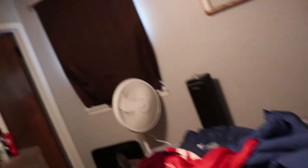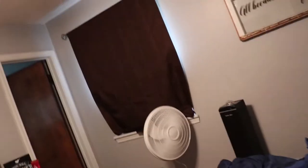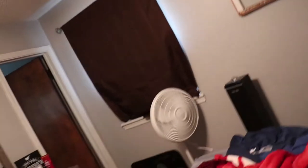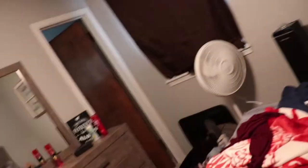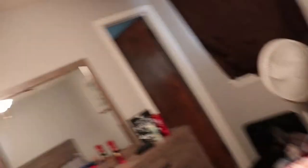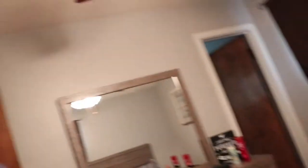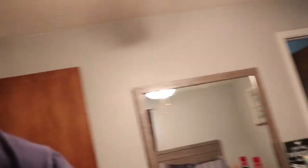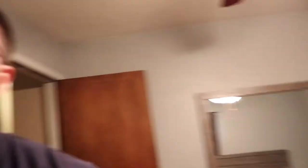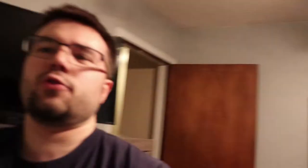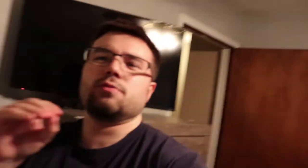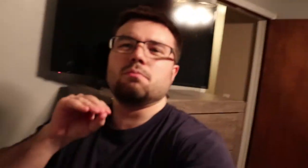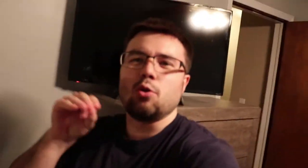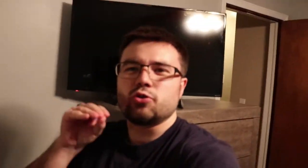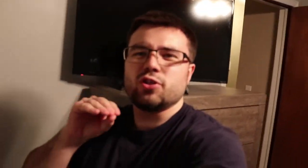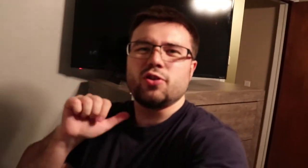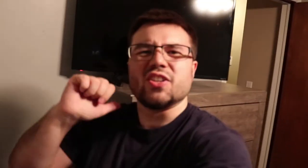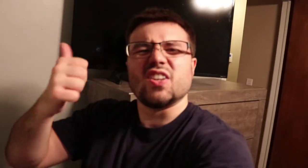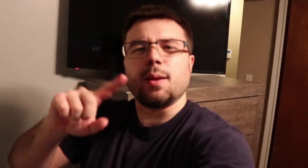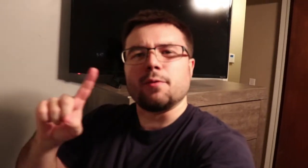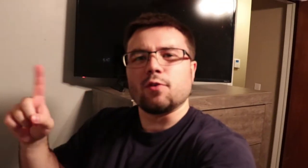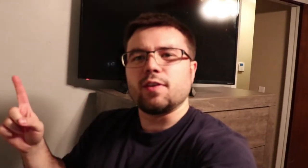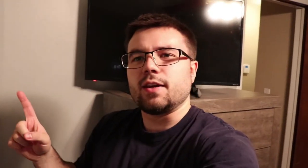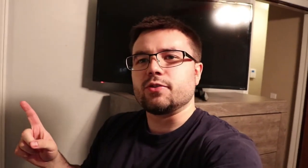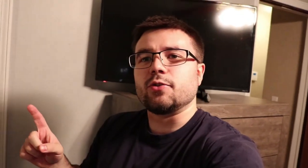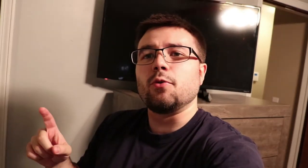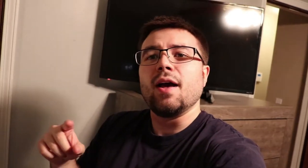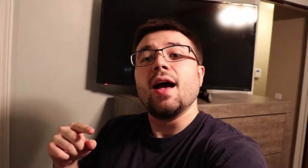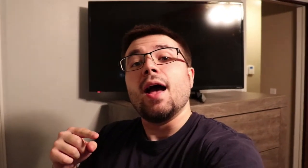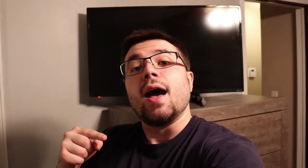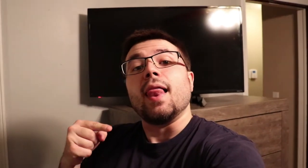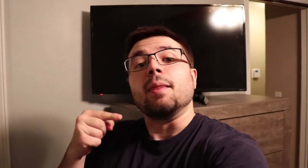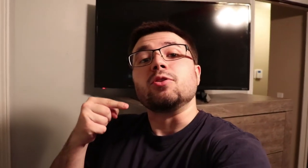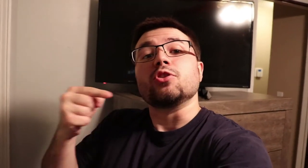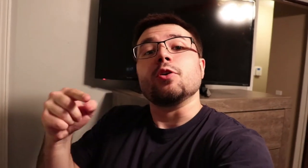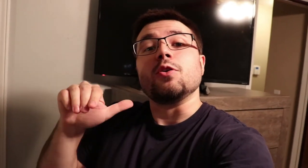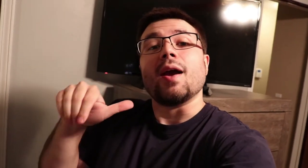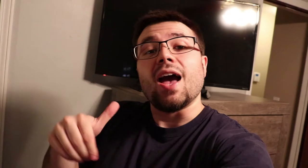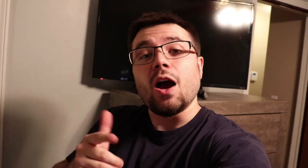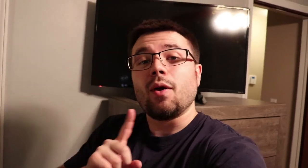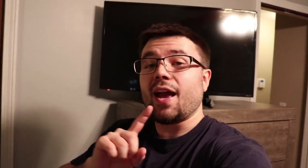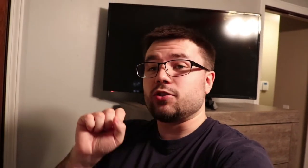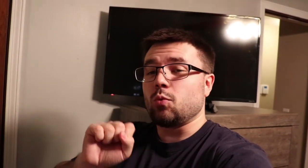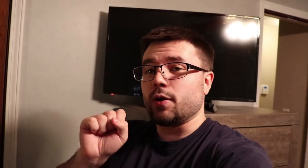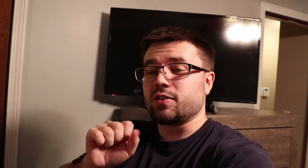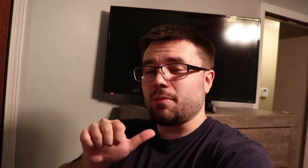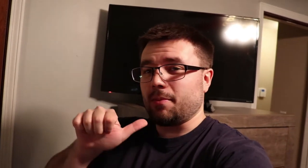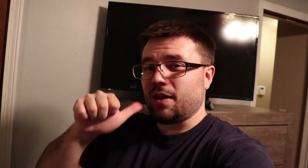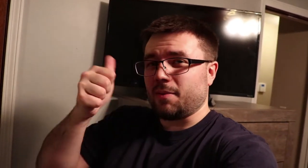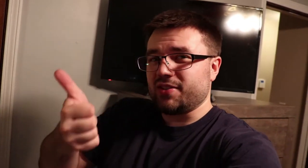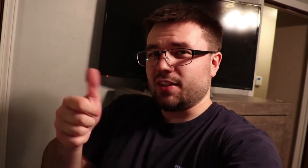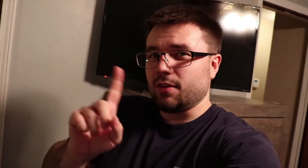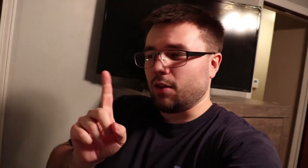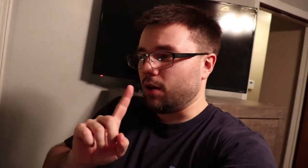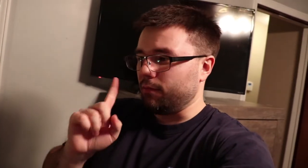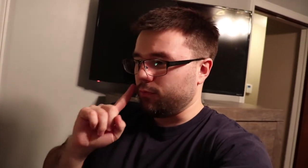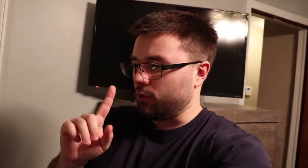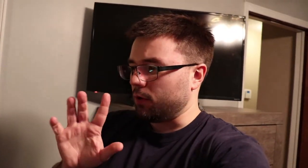and then if there's motion you can set up different things so let me show you how it actually works i'm gonna set the alarm for